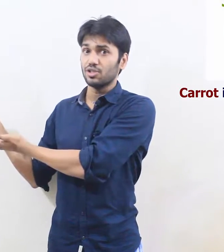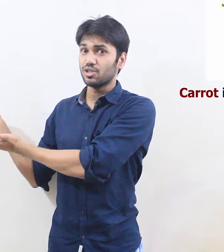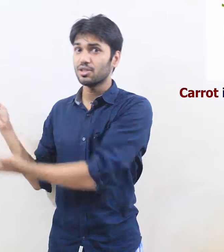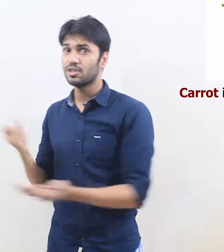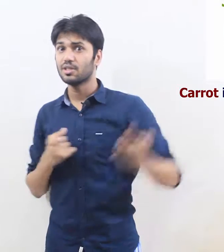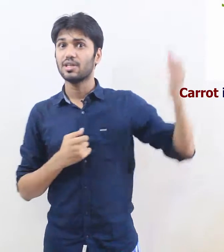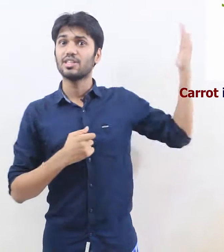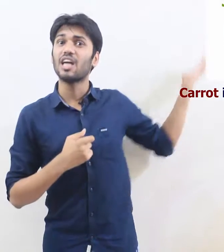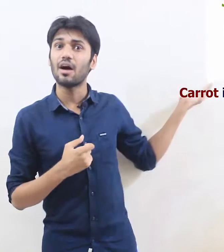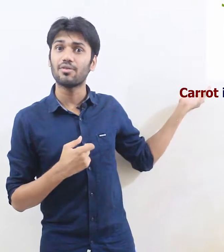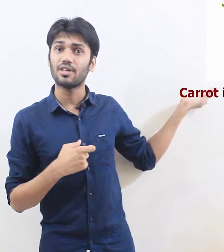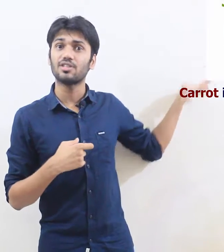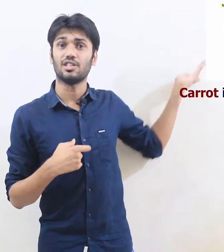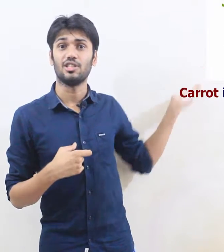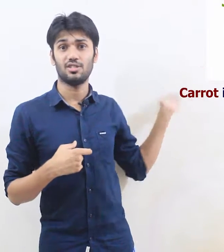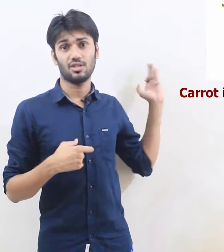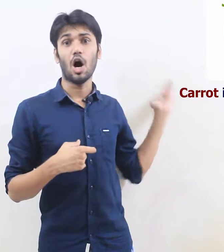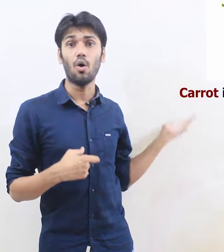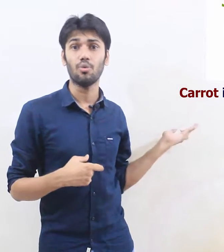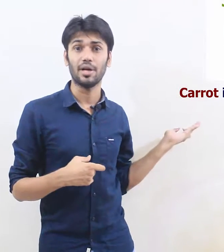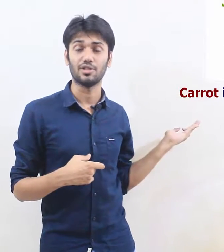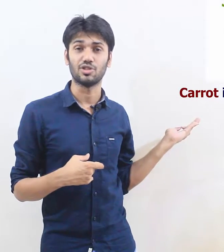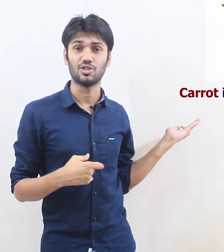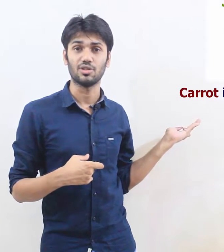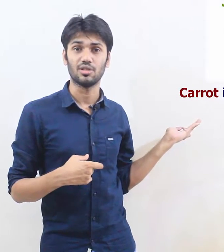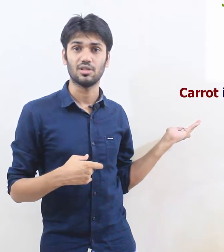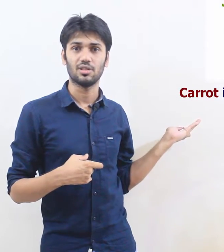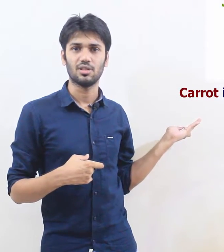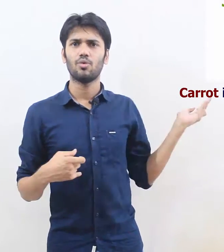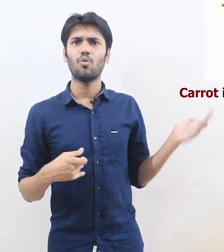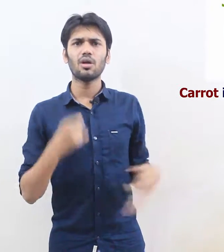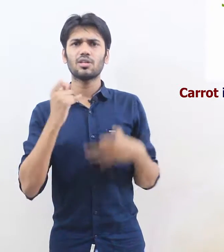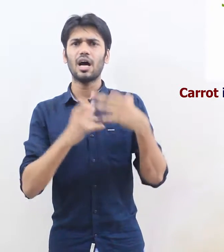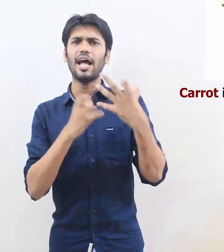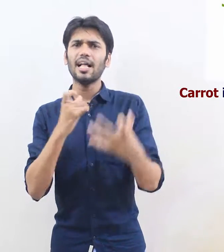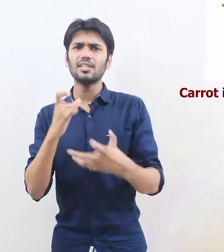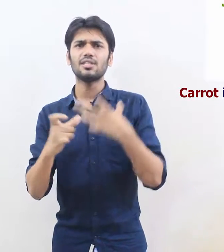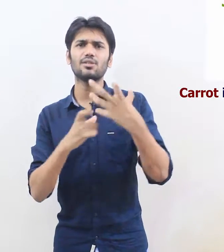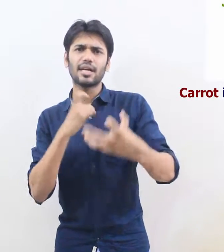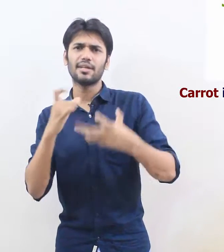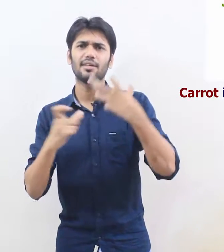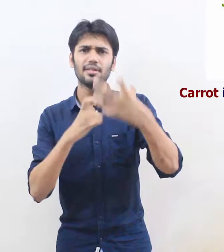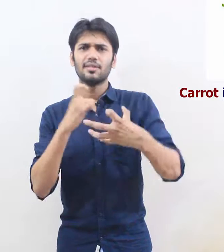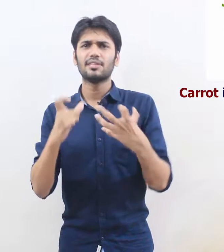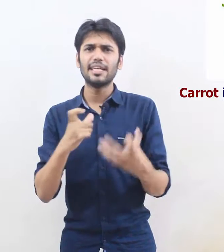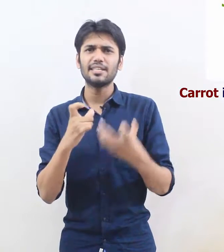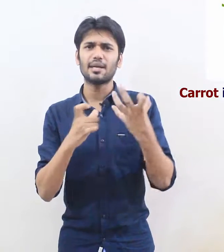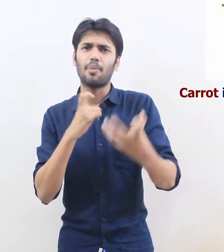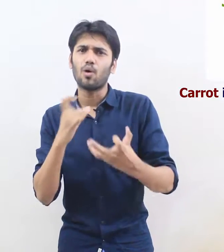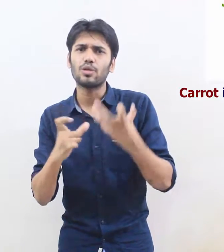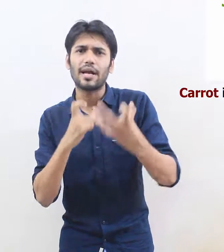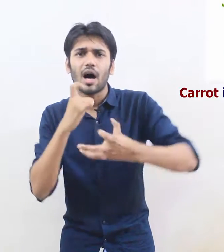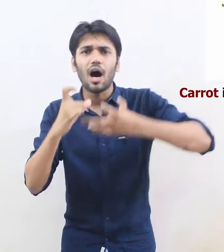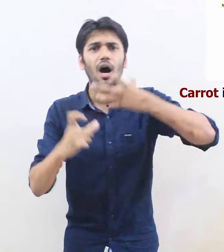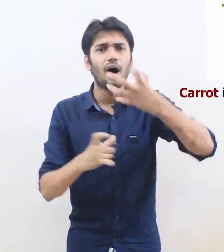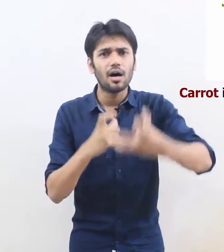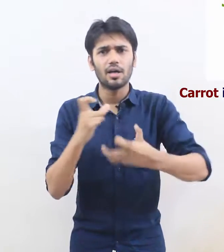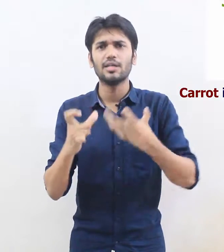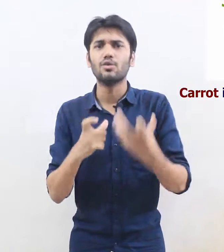carrot is orange what else you can think about that are in